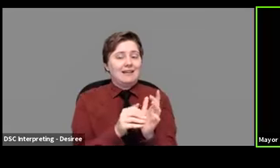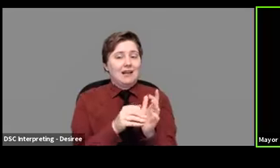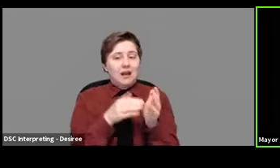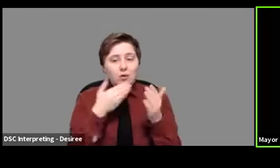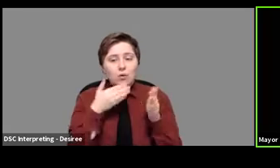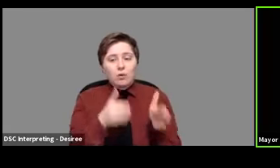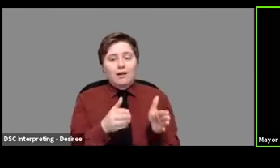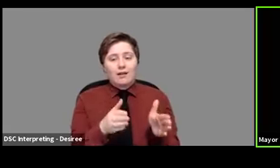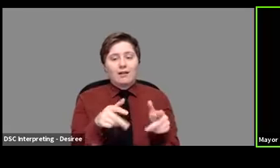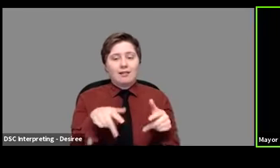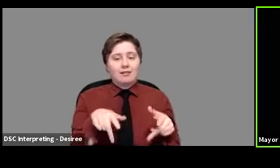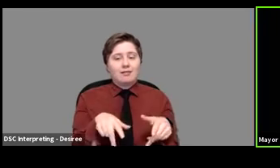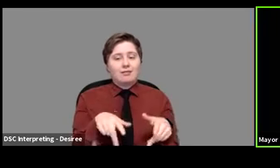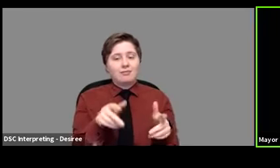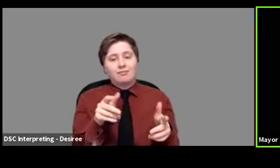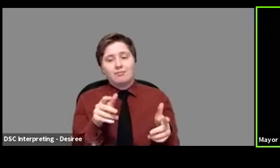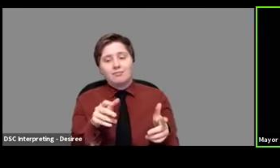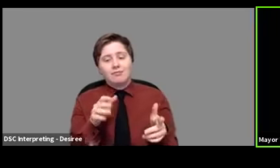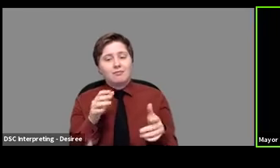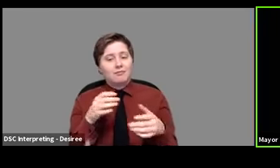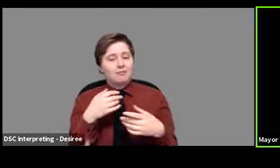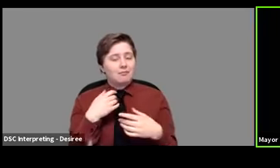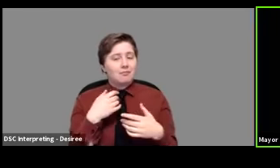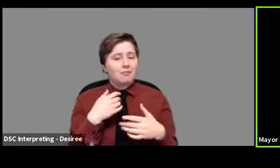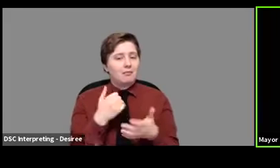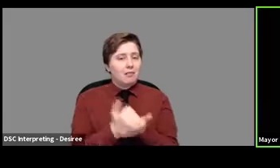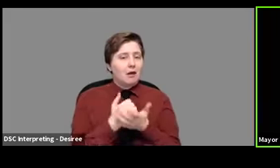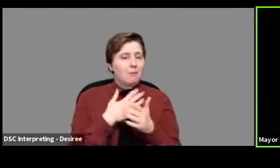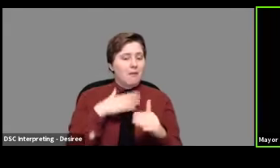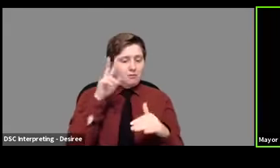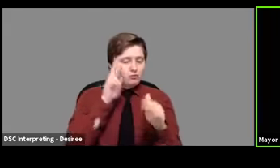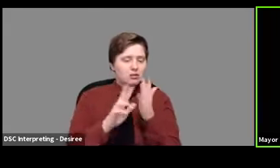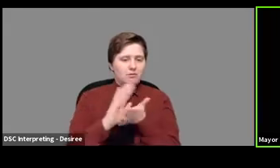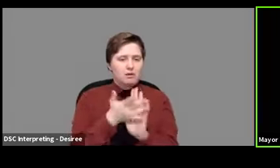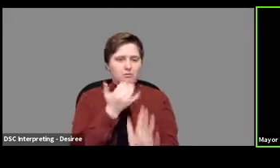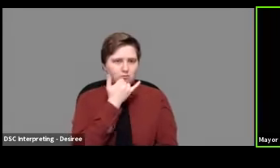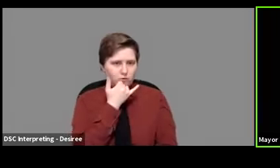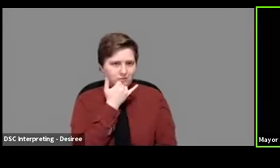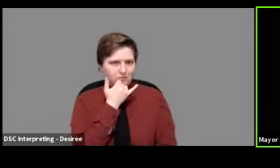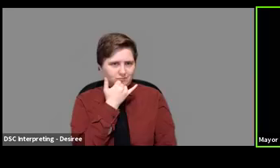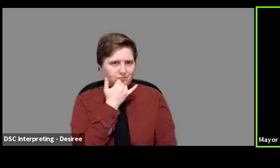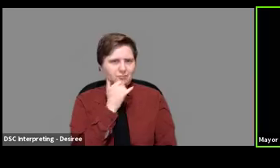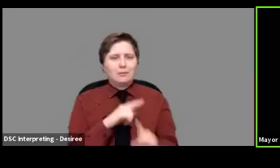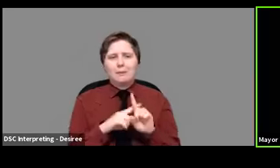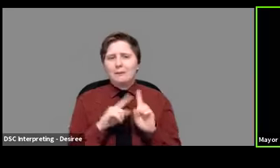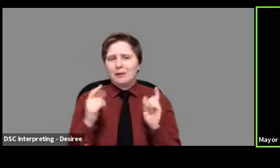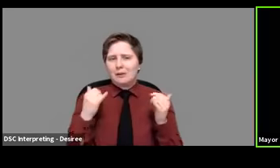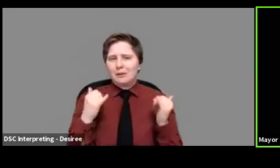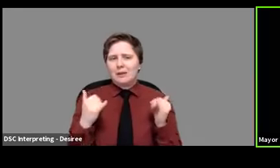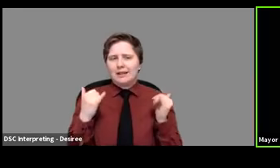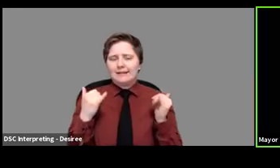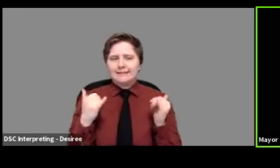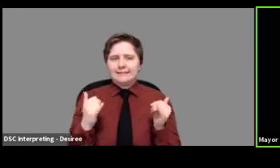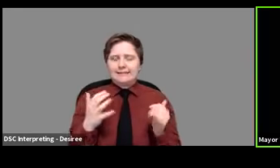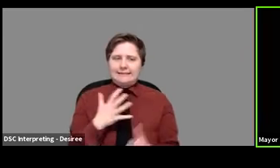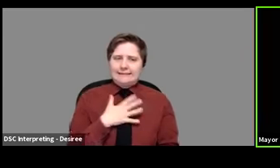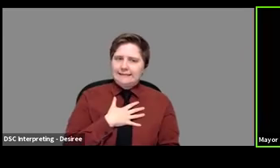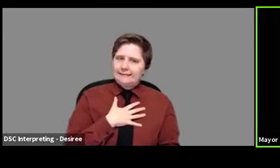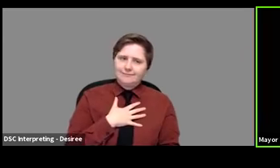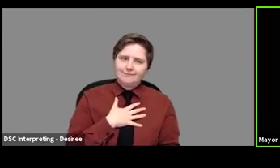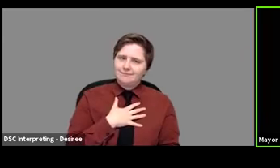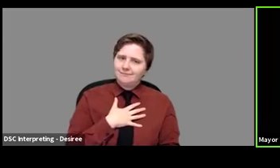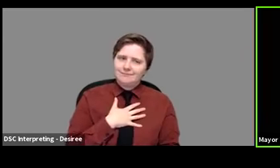way that, um, would make my prediction inaccurate. Uh, but right now I just would be very,